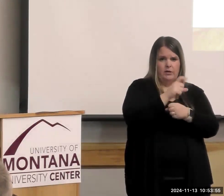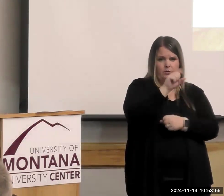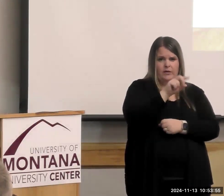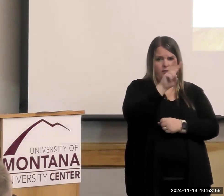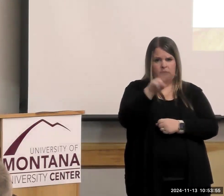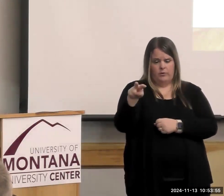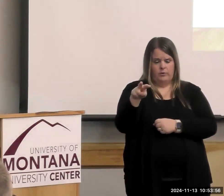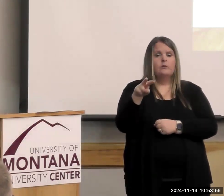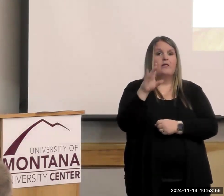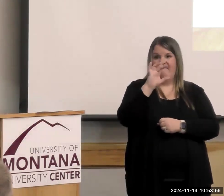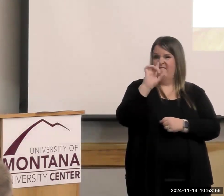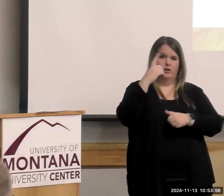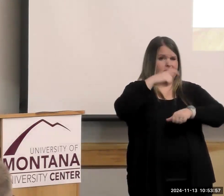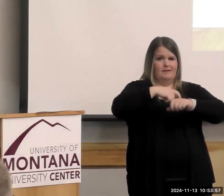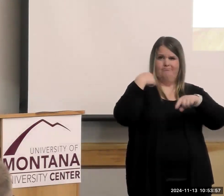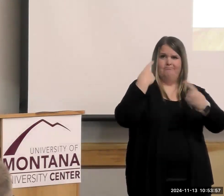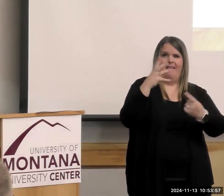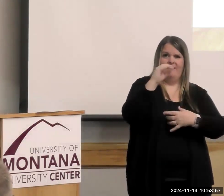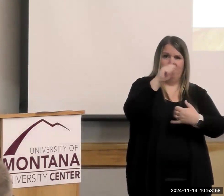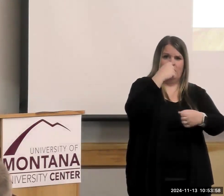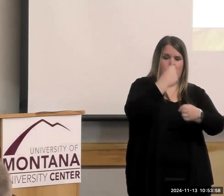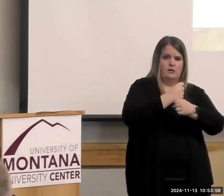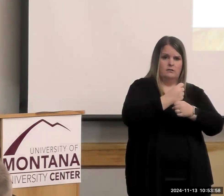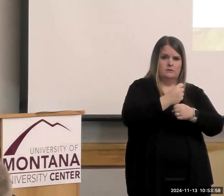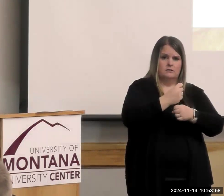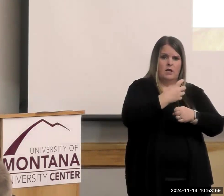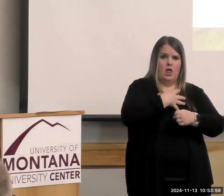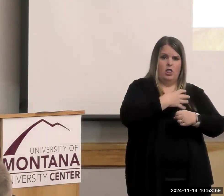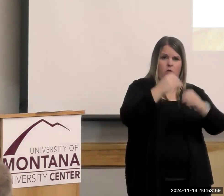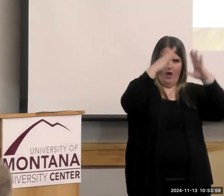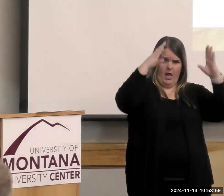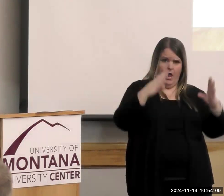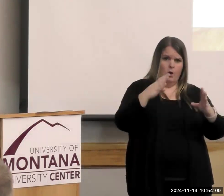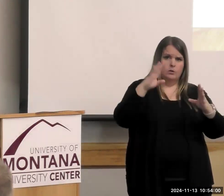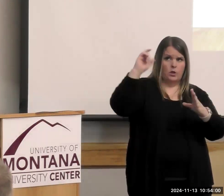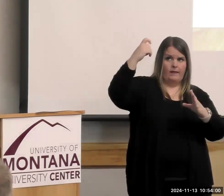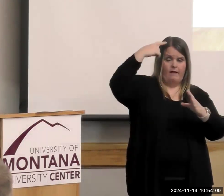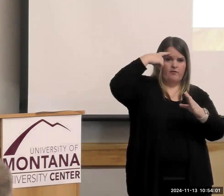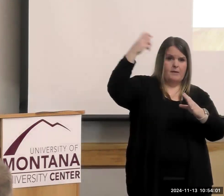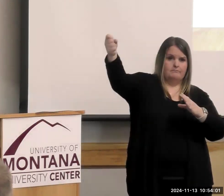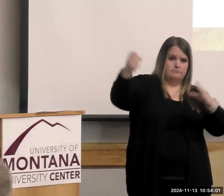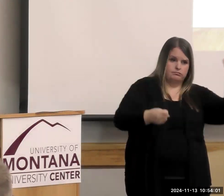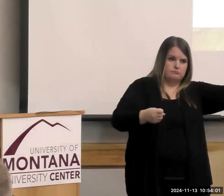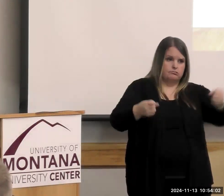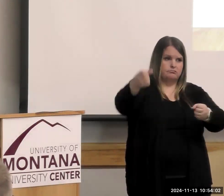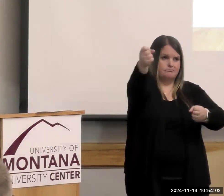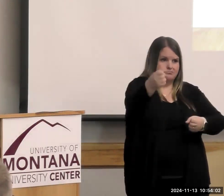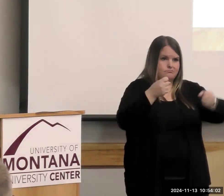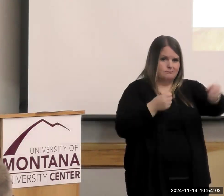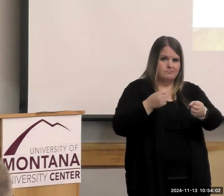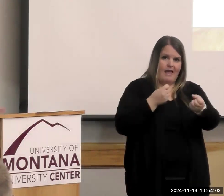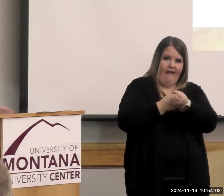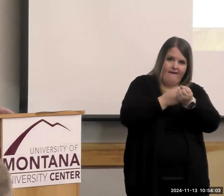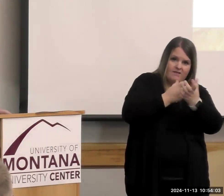50 years that the White House or the government had pulled together advocates and experts in the fields of food